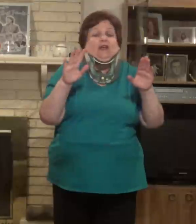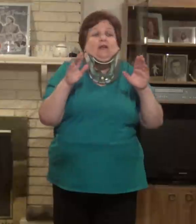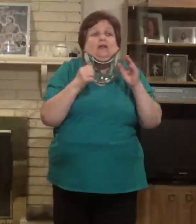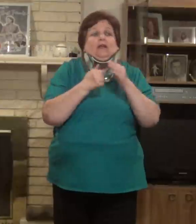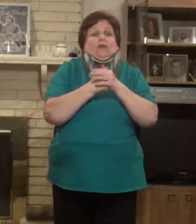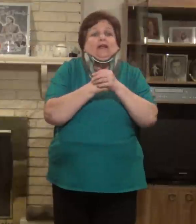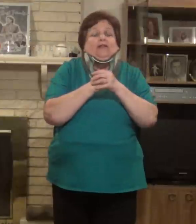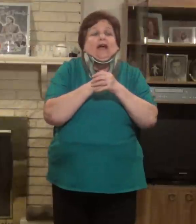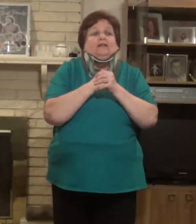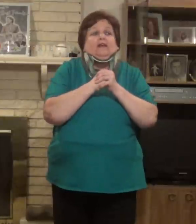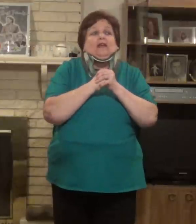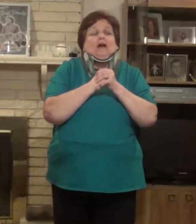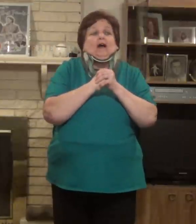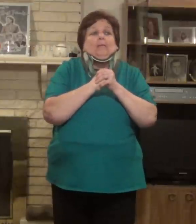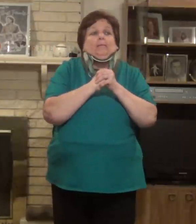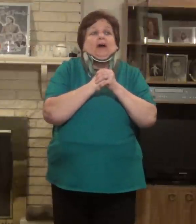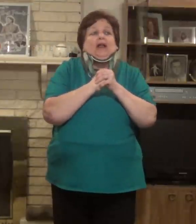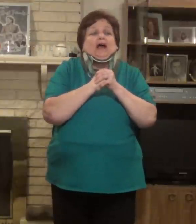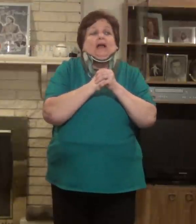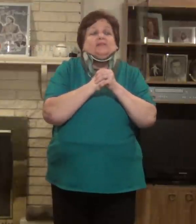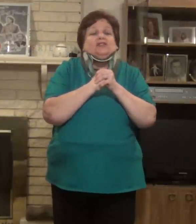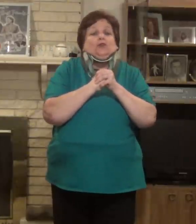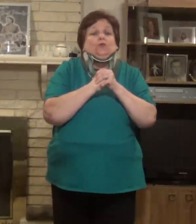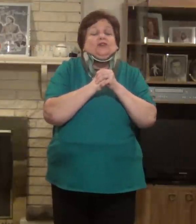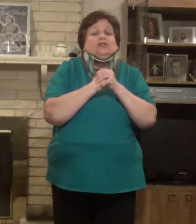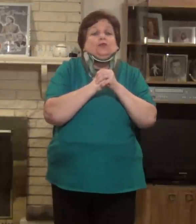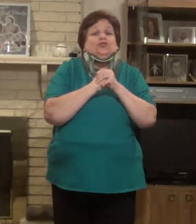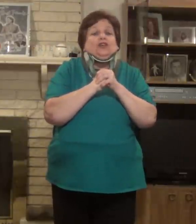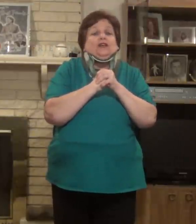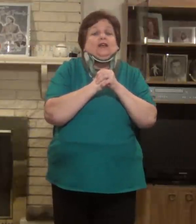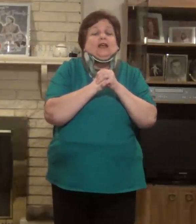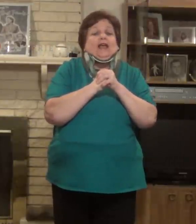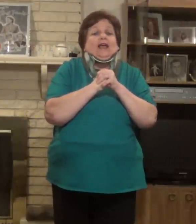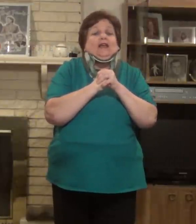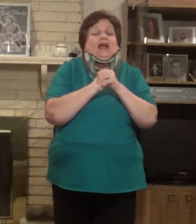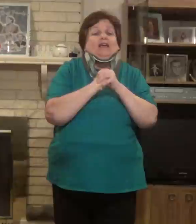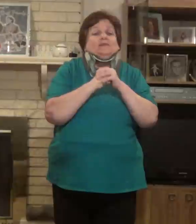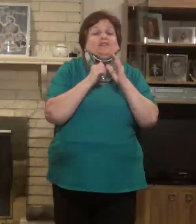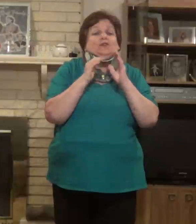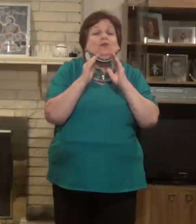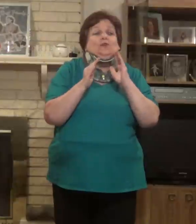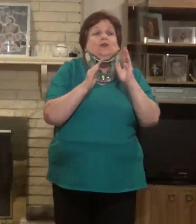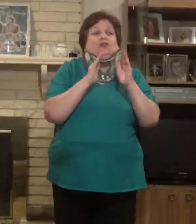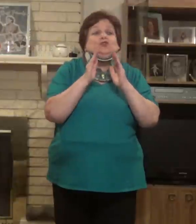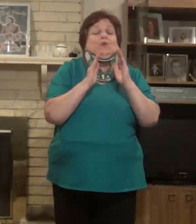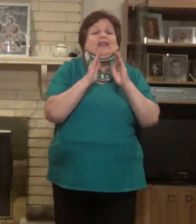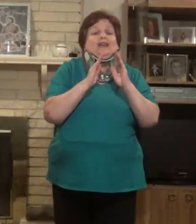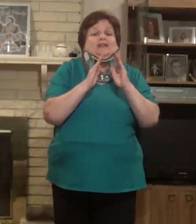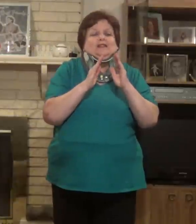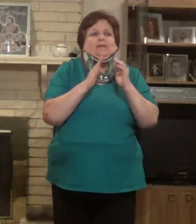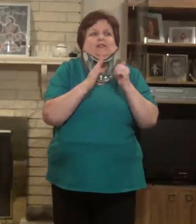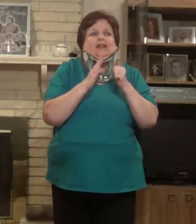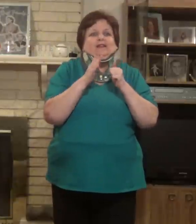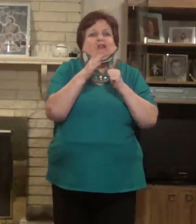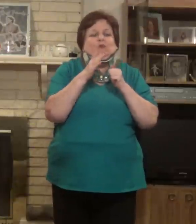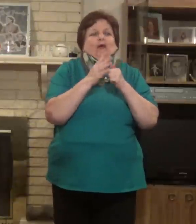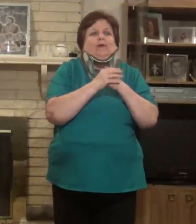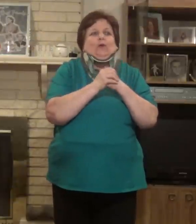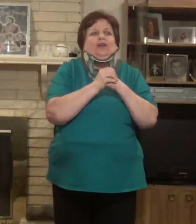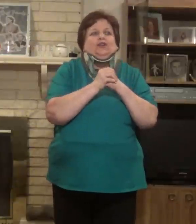like that. But I'm still researching and I am still tweaking some things. That's why I'm not ready